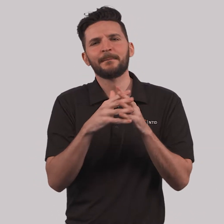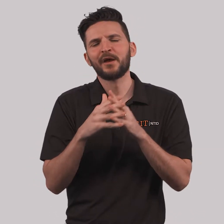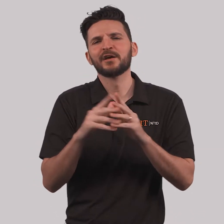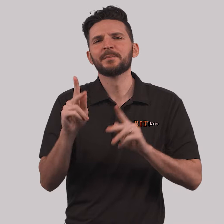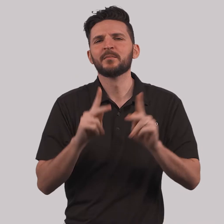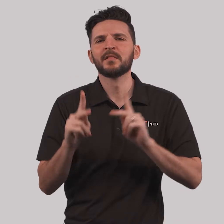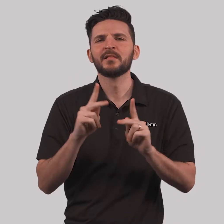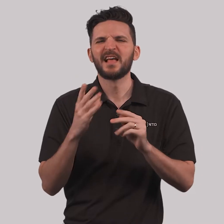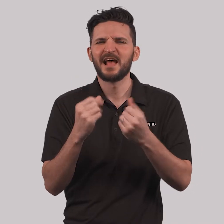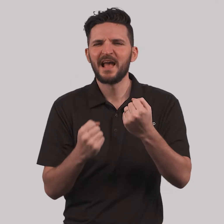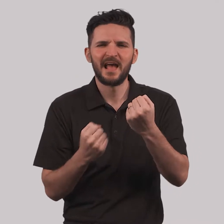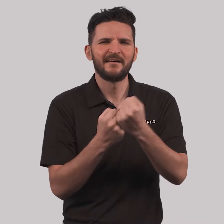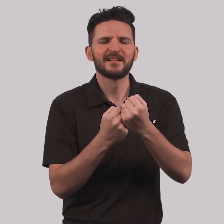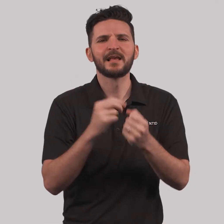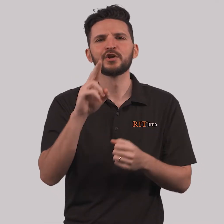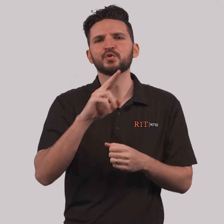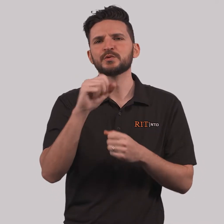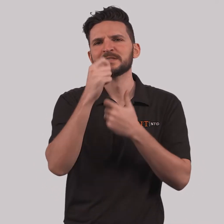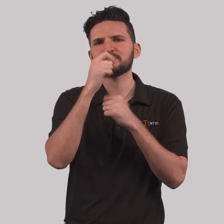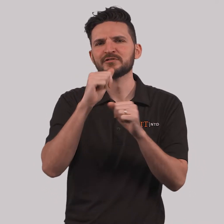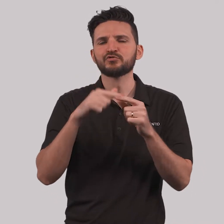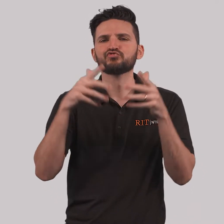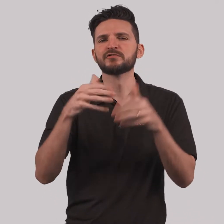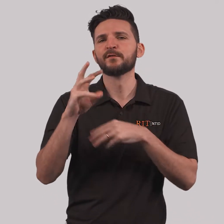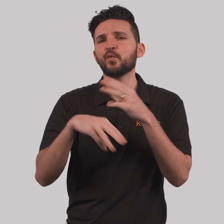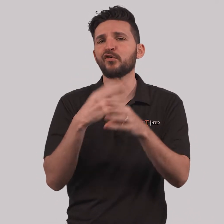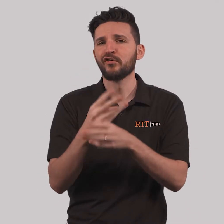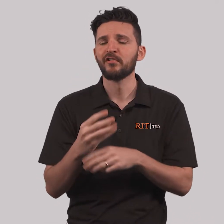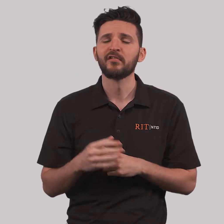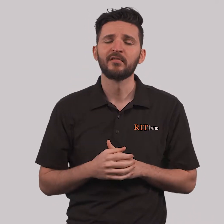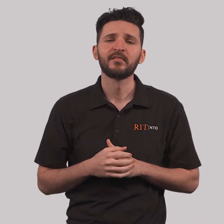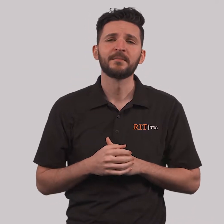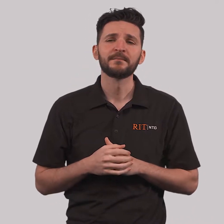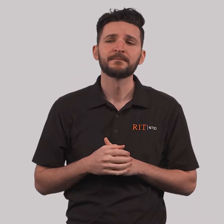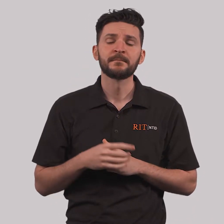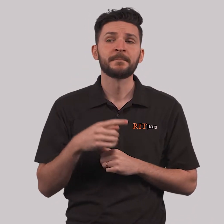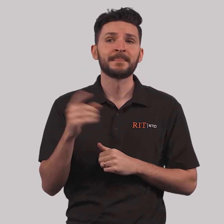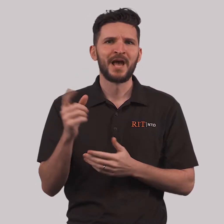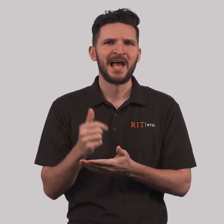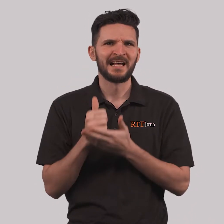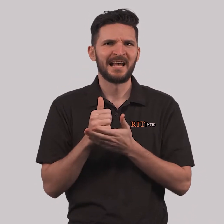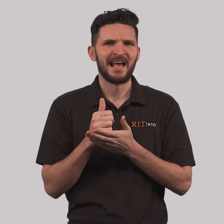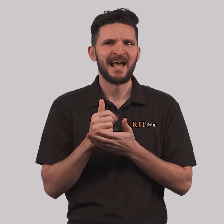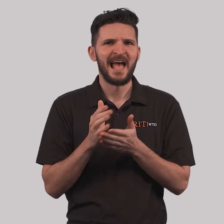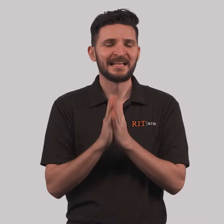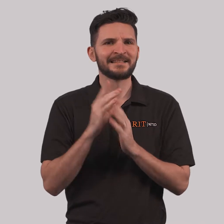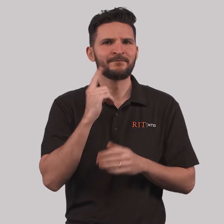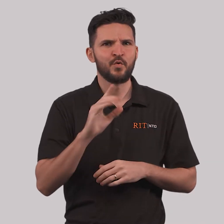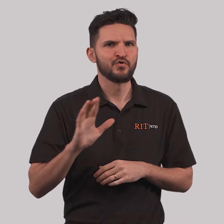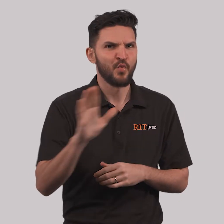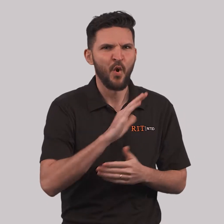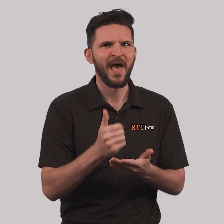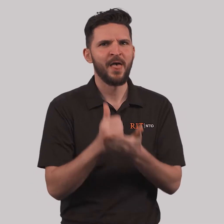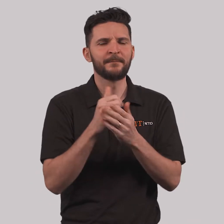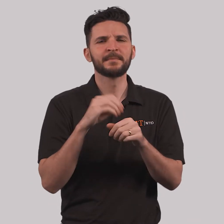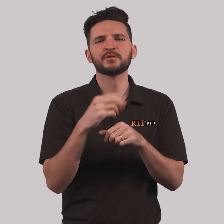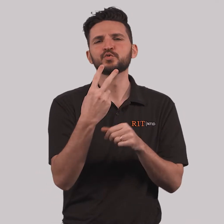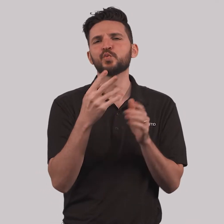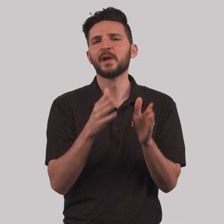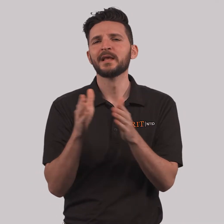employees represent the American people and advocate U.S. interests to the rest of the world. They are asking for your